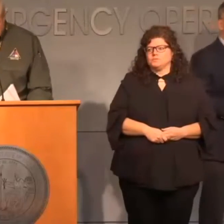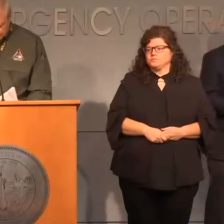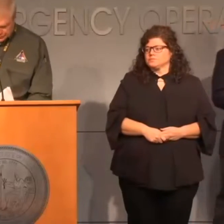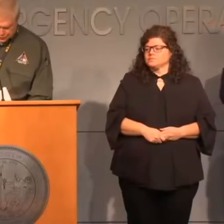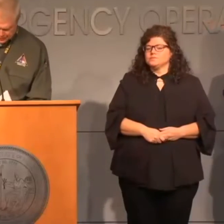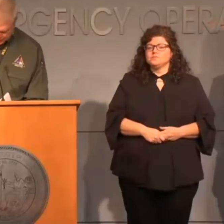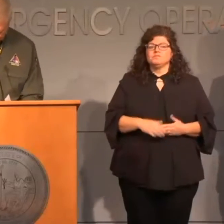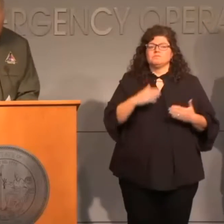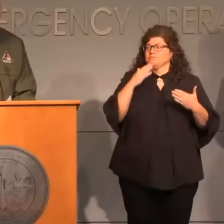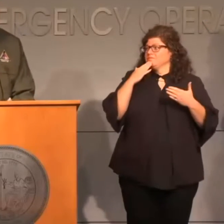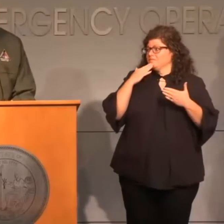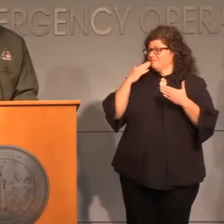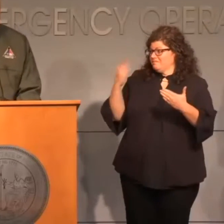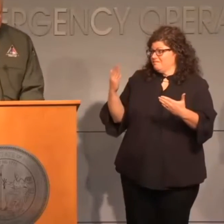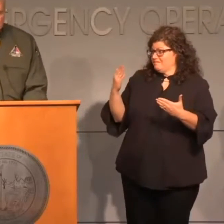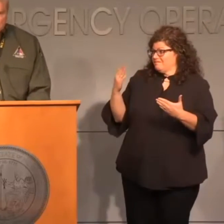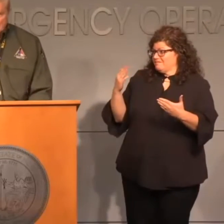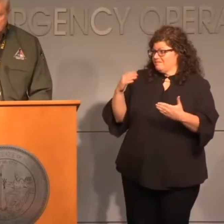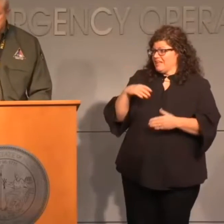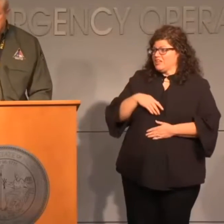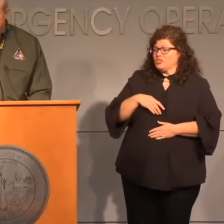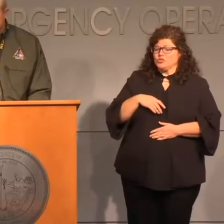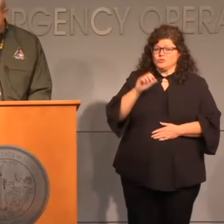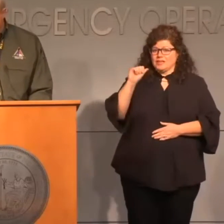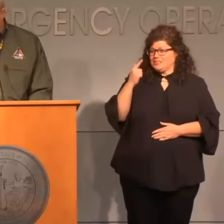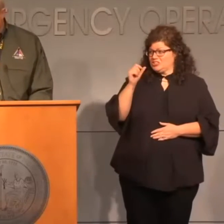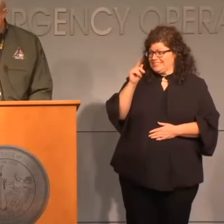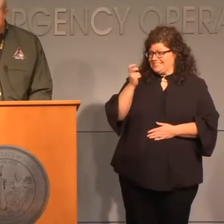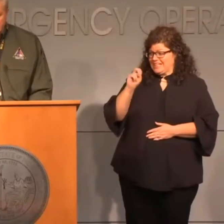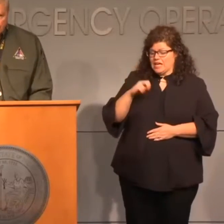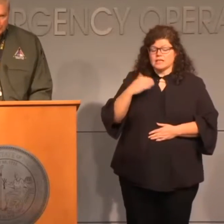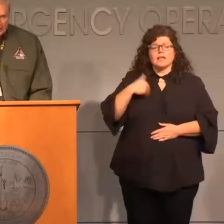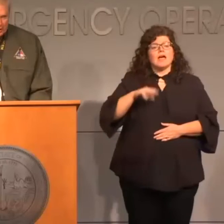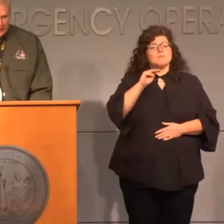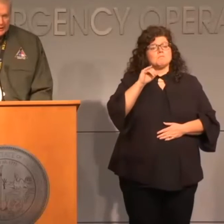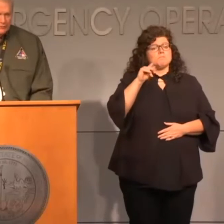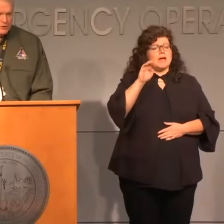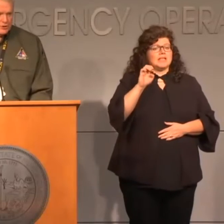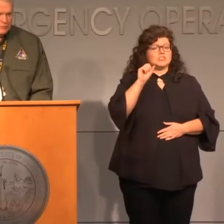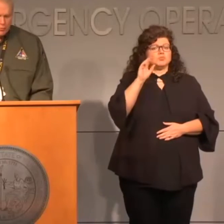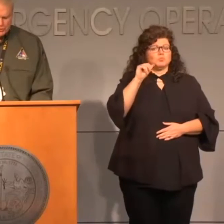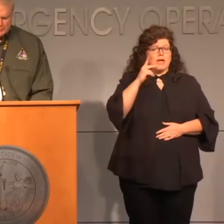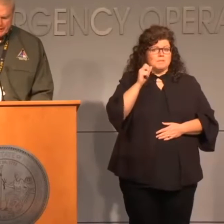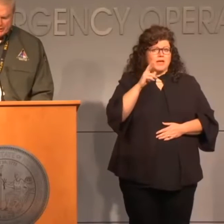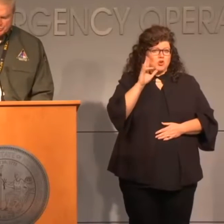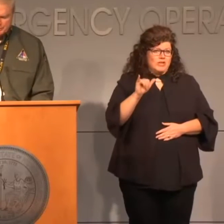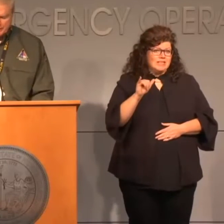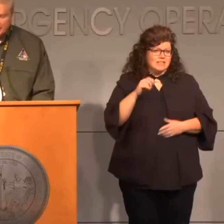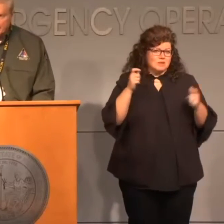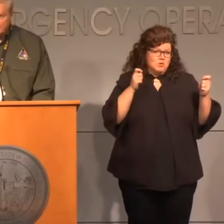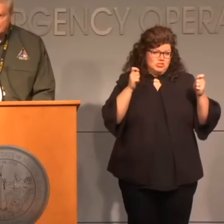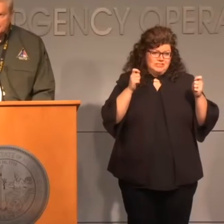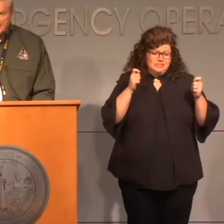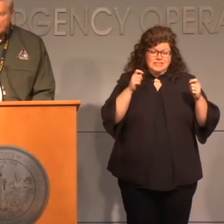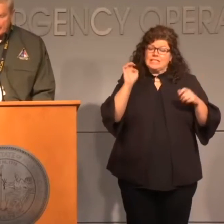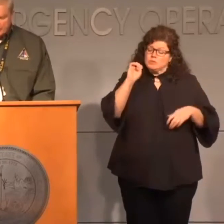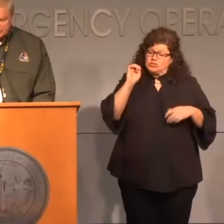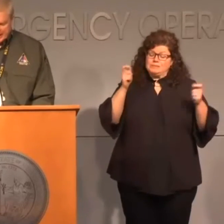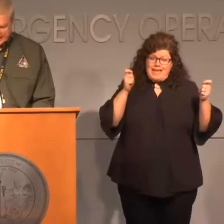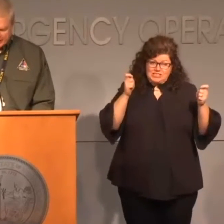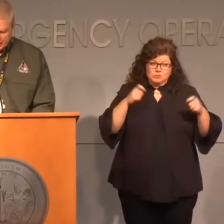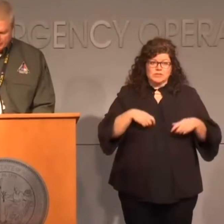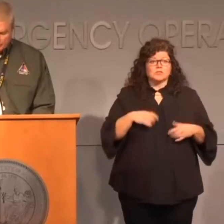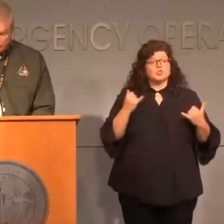Thank you, Attorney General Stein. My name is Mike Sprayberry. I'm the director of the North Carolina Division of Emergency Management. Today,